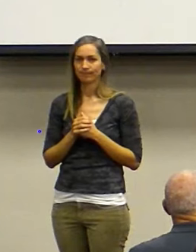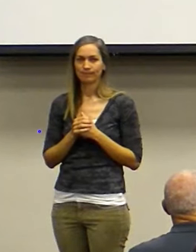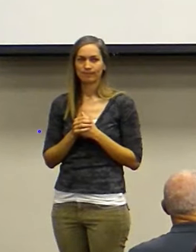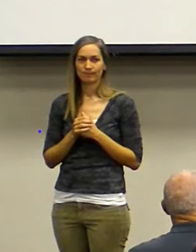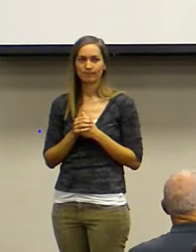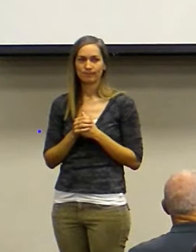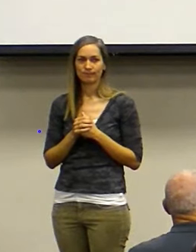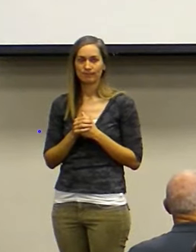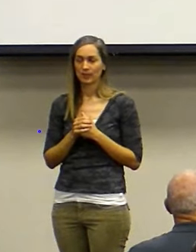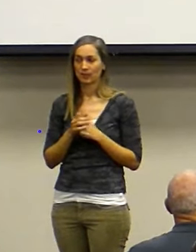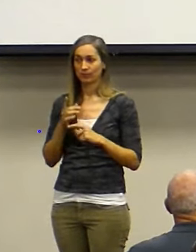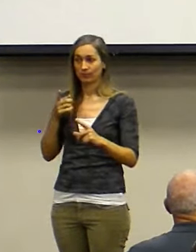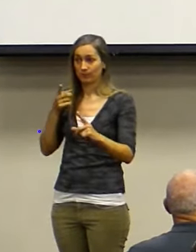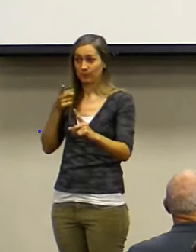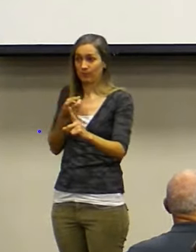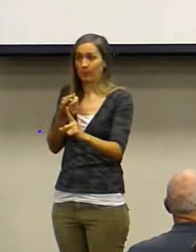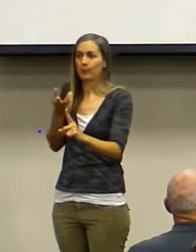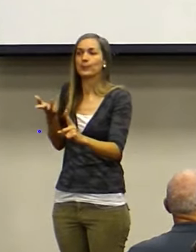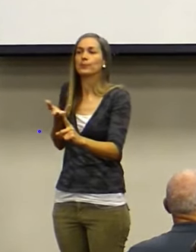What's the point?